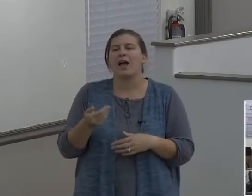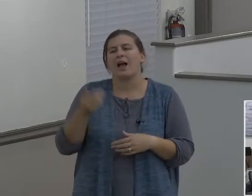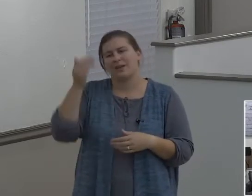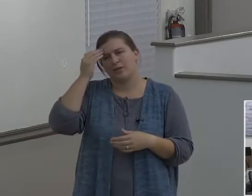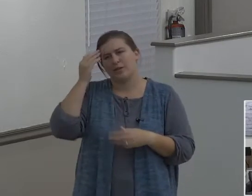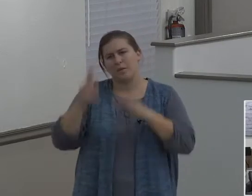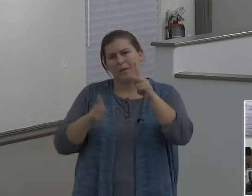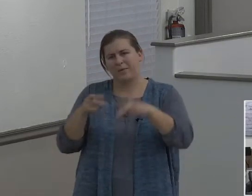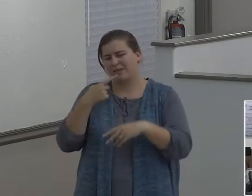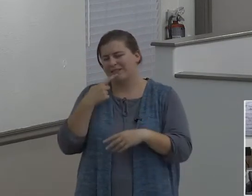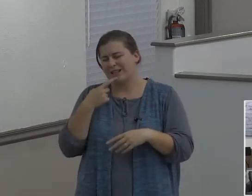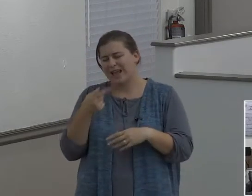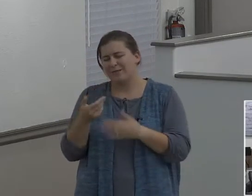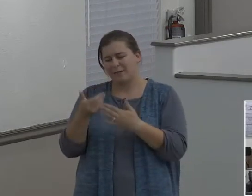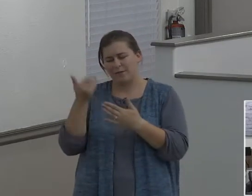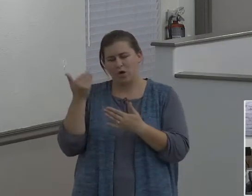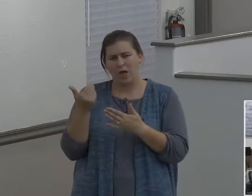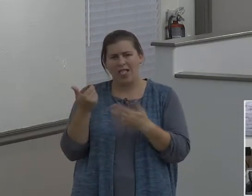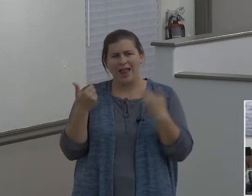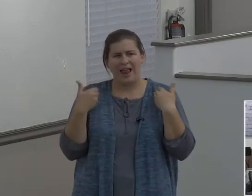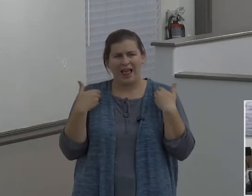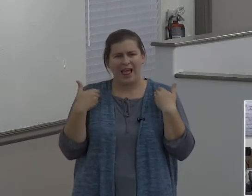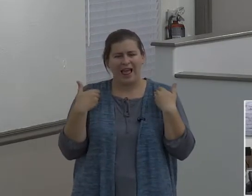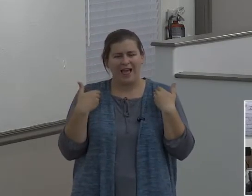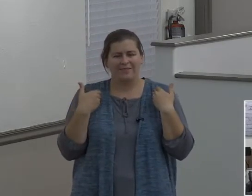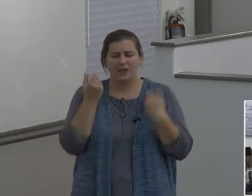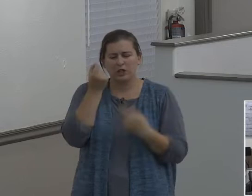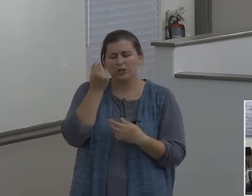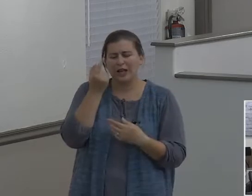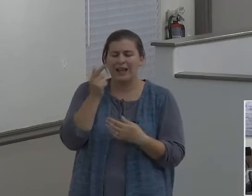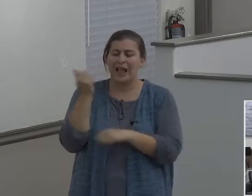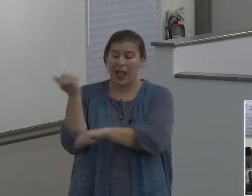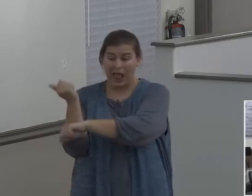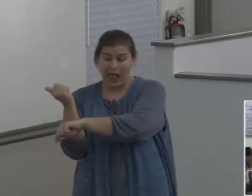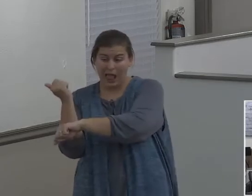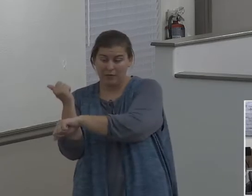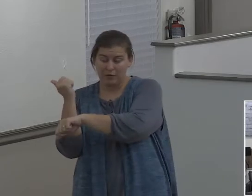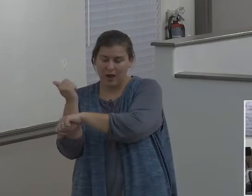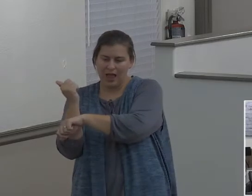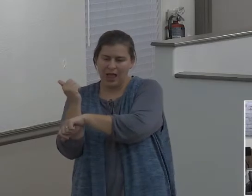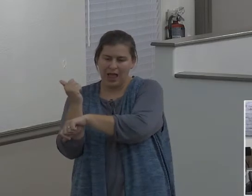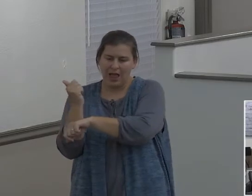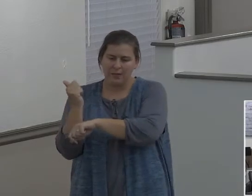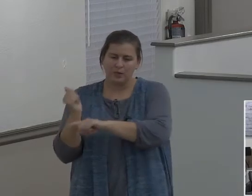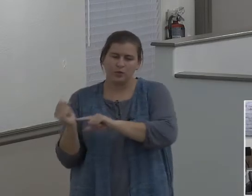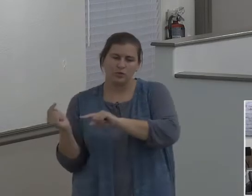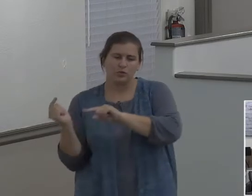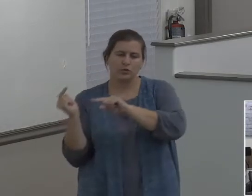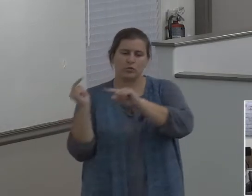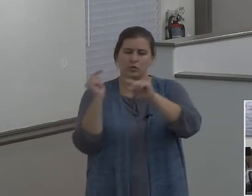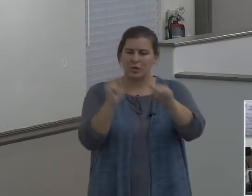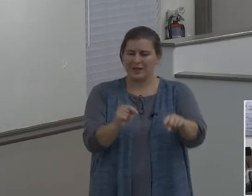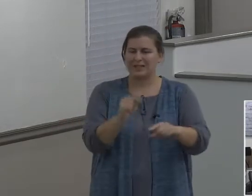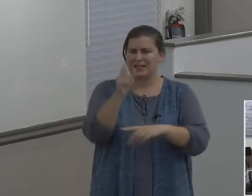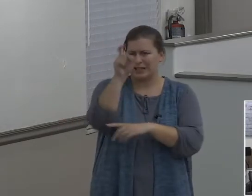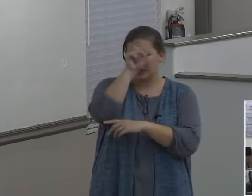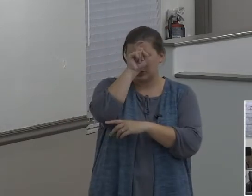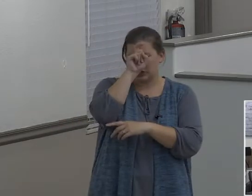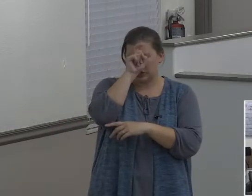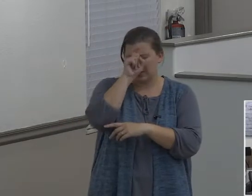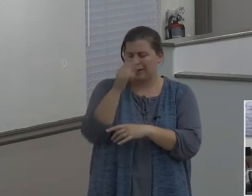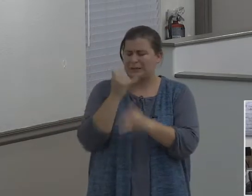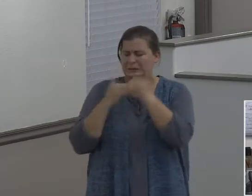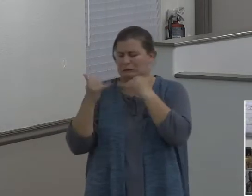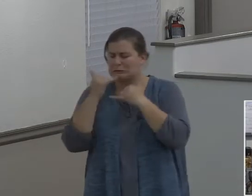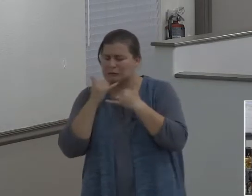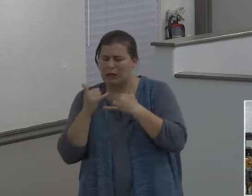of give you the impression that, boy, Abram, when he went down to Egypt, man, and he took Lot with him, oh, what a terrible mistake he made. Look at the terrible influence he